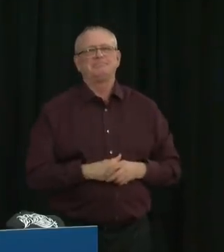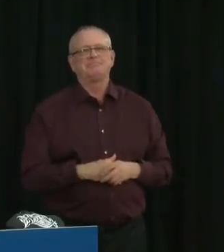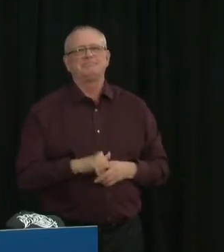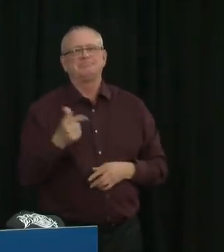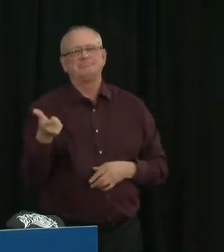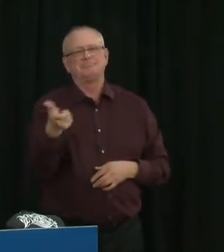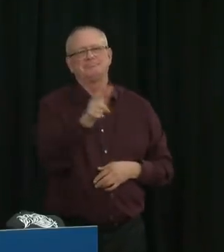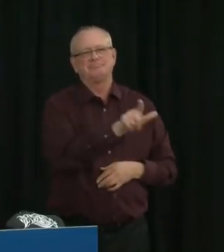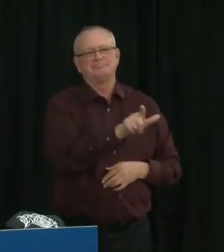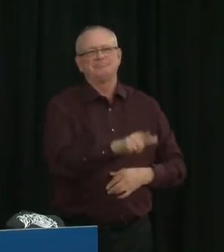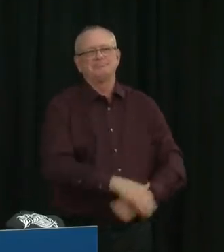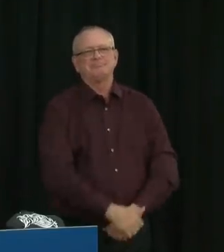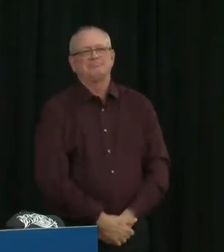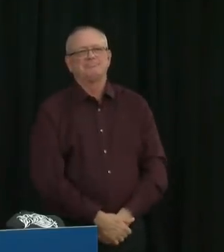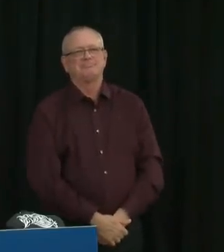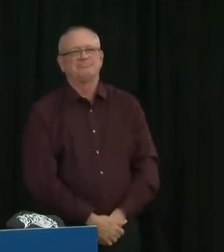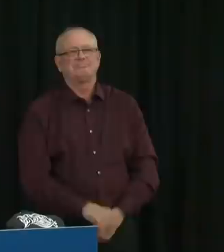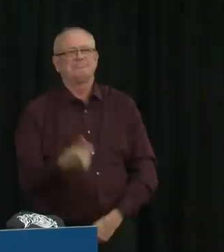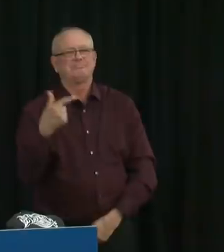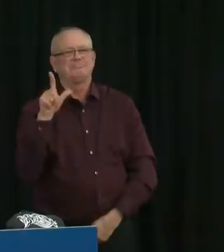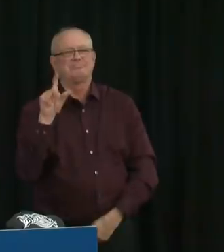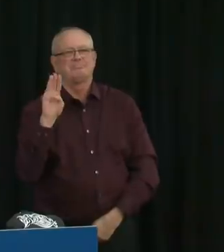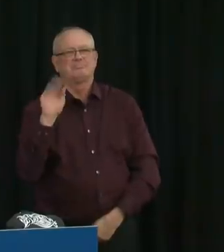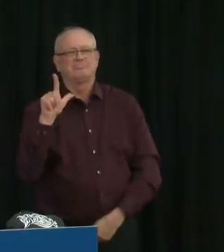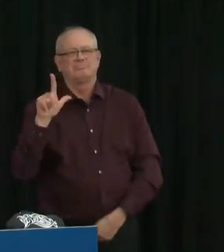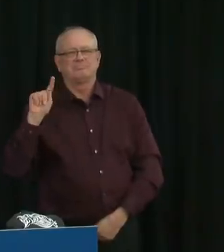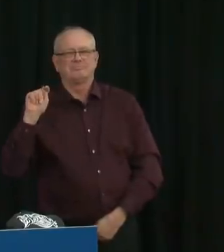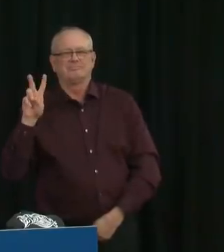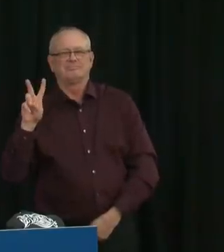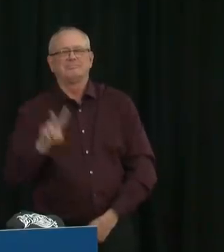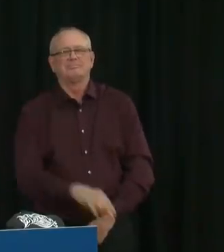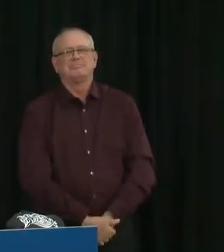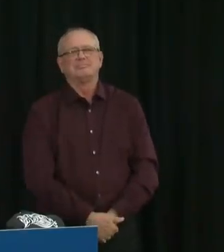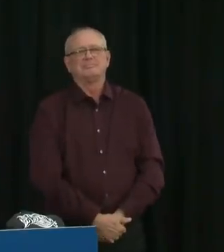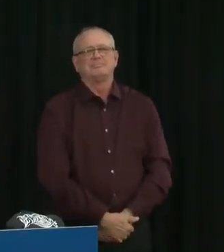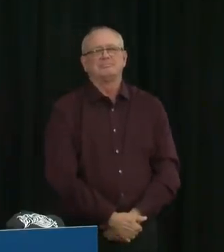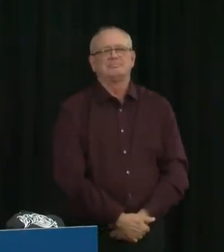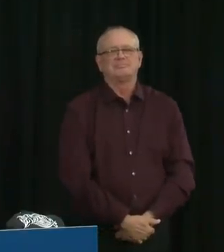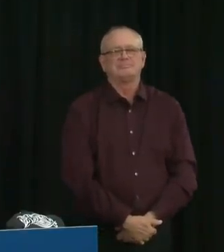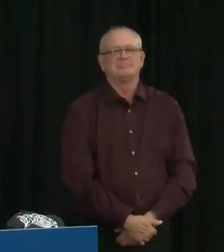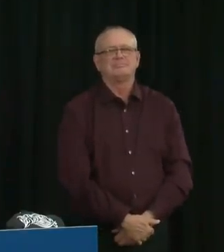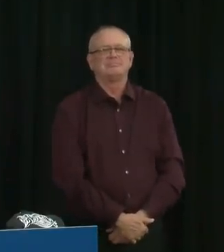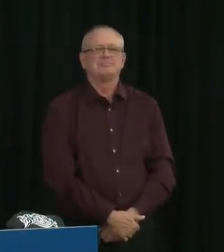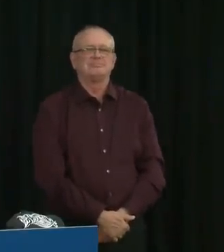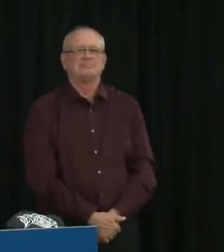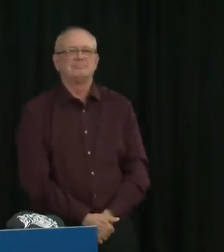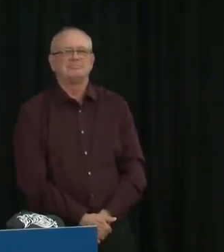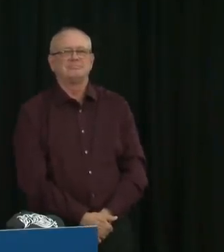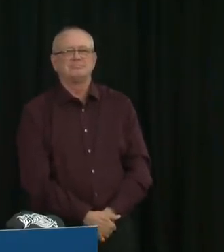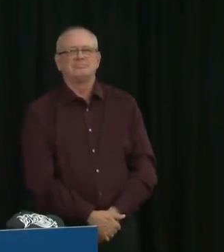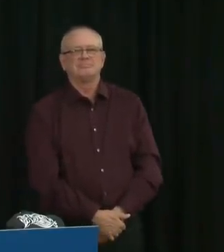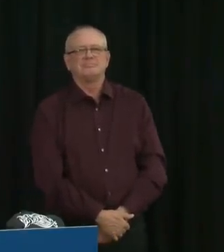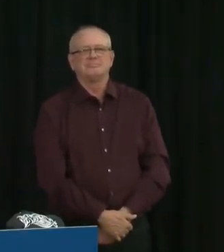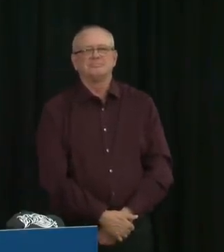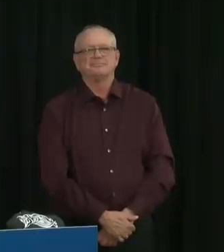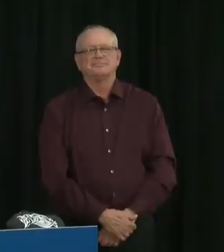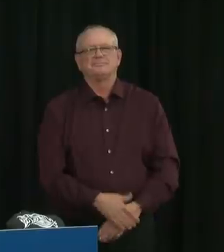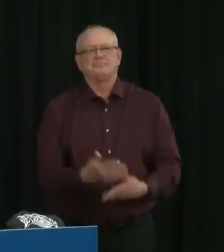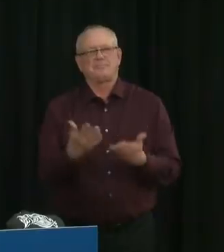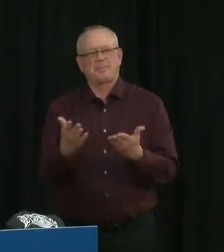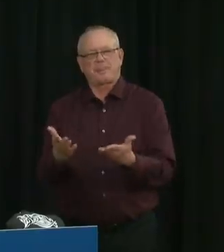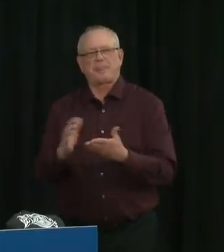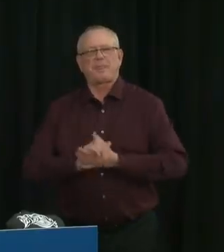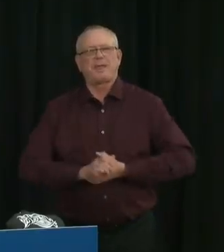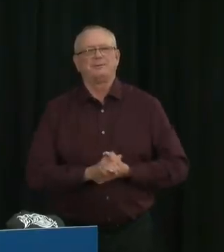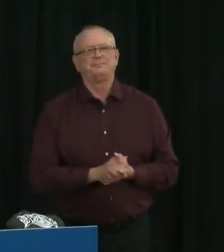is Jesse Wisner with Global TV. Go ahead, Jesse. Hi, Dr. Hinshaw. We've seen some